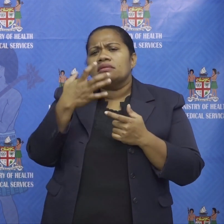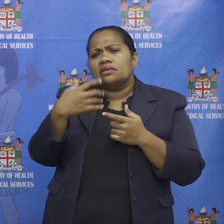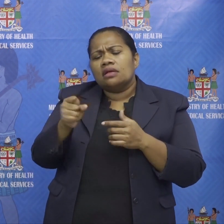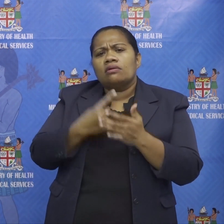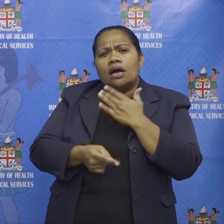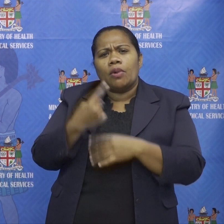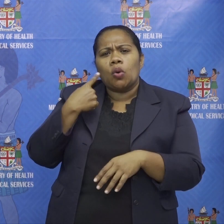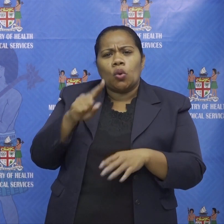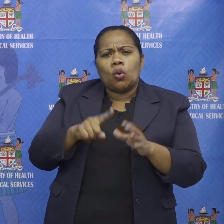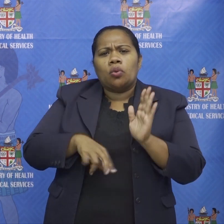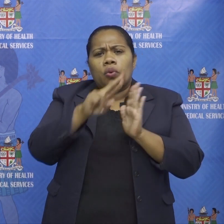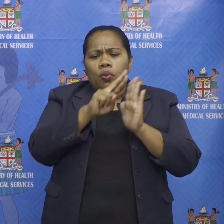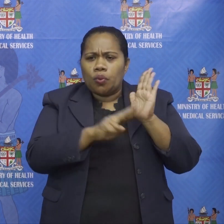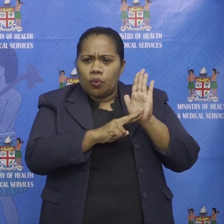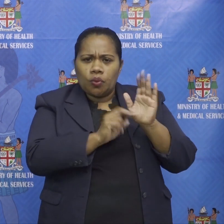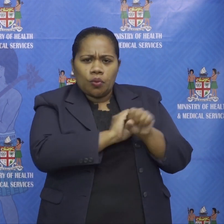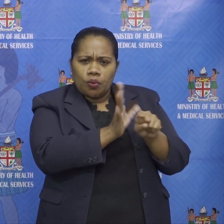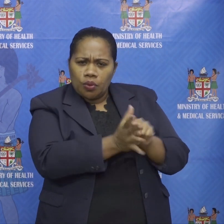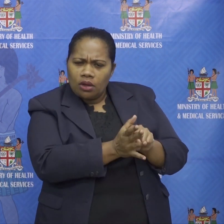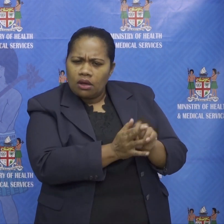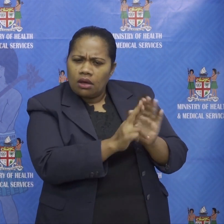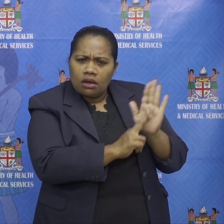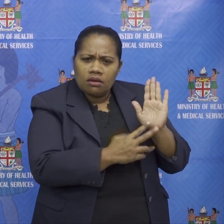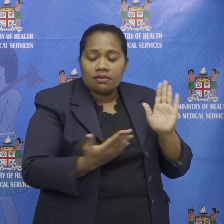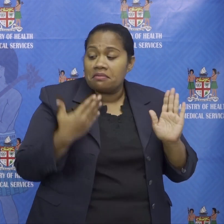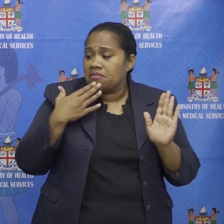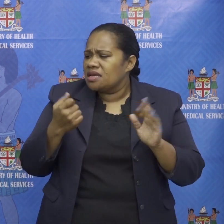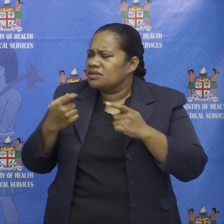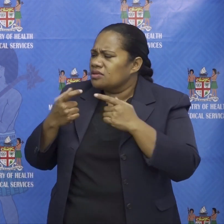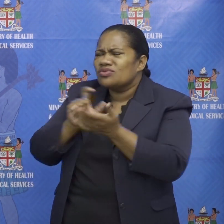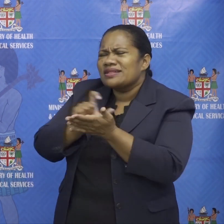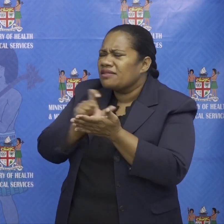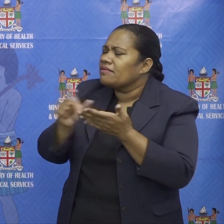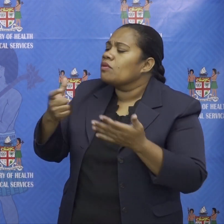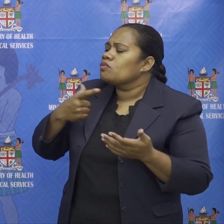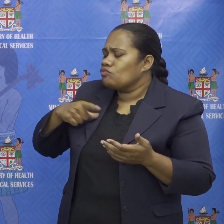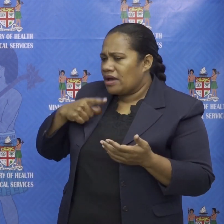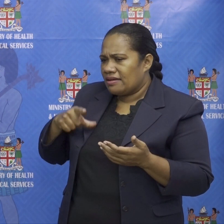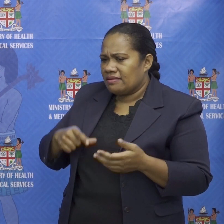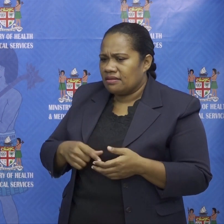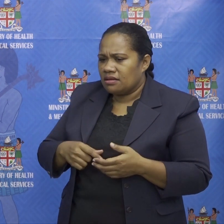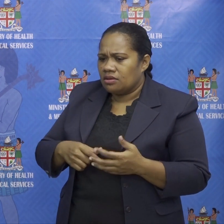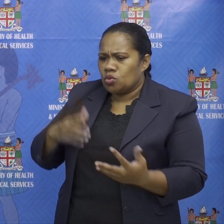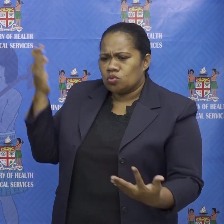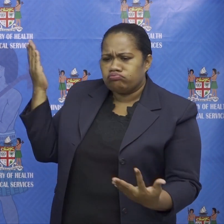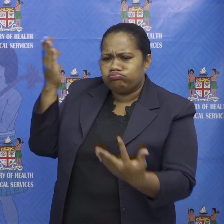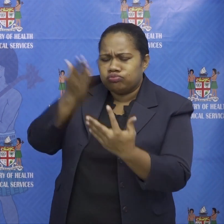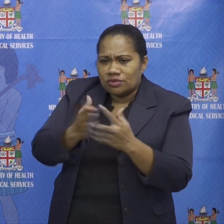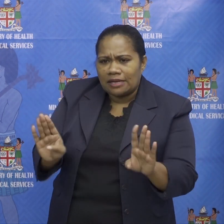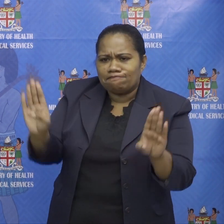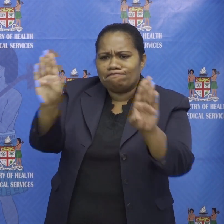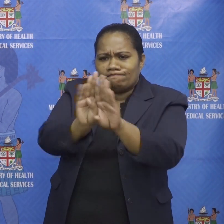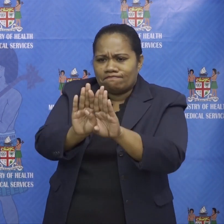19 protocols that are set up by the ministry can you please clarify why uh a total lockdown is still not necessary